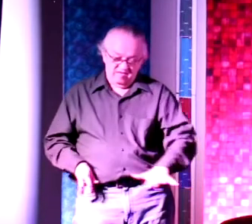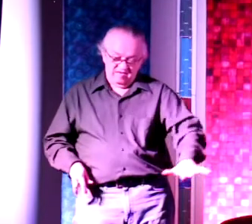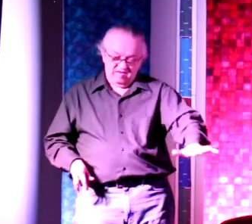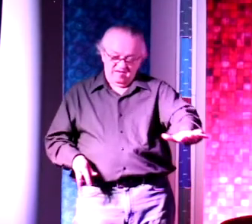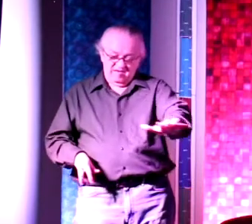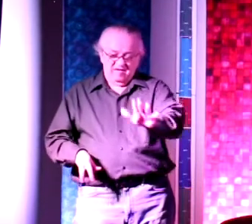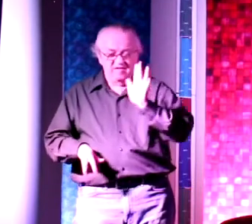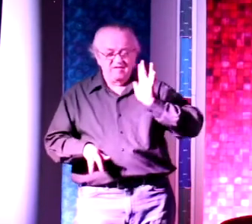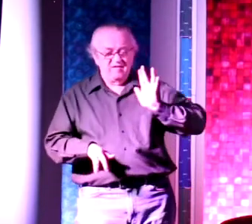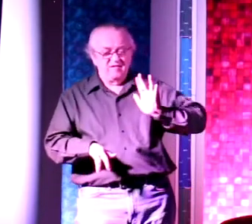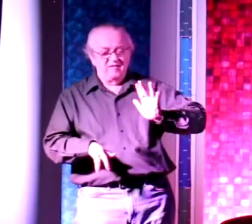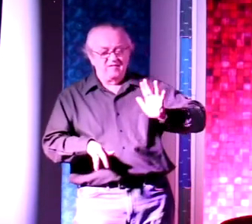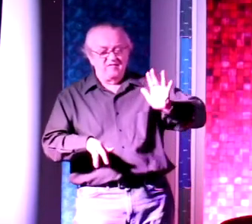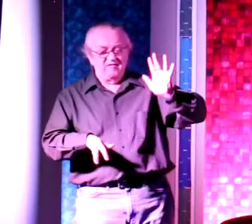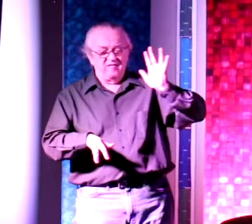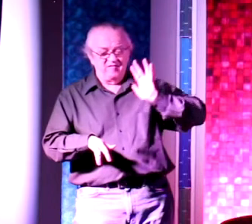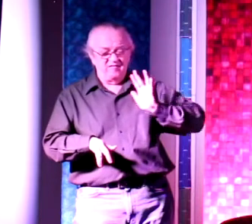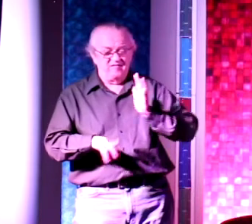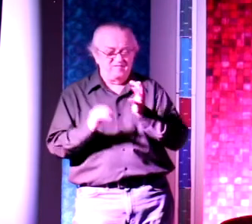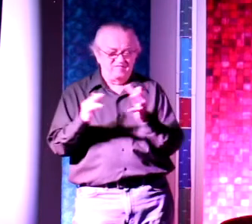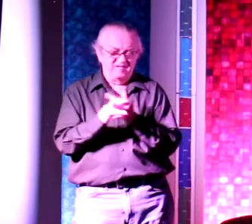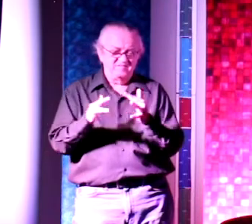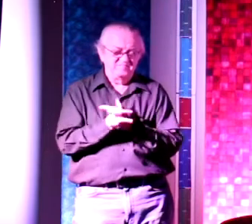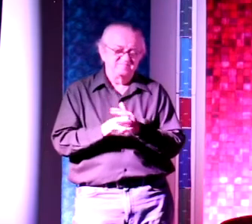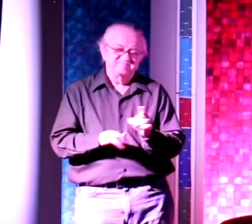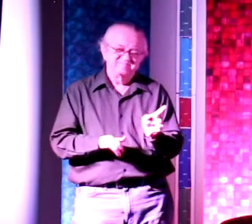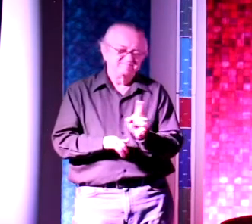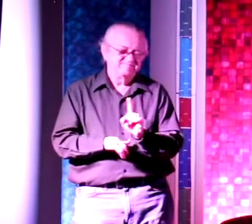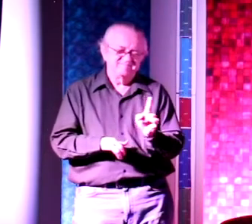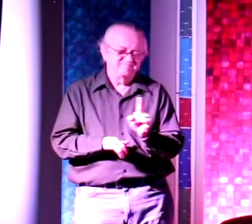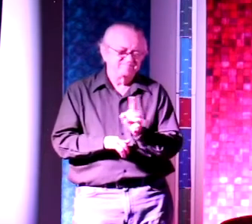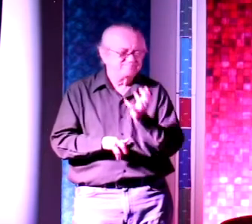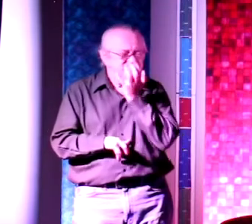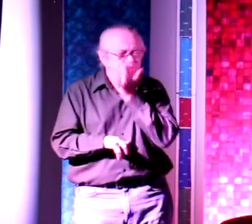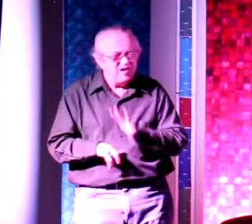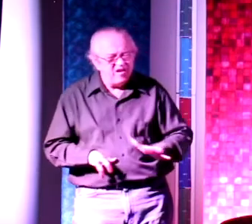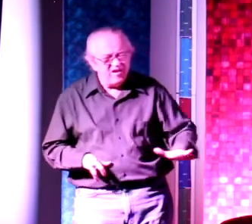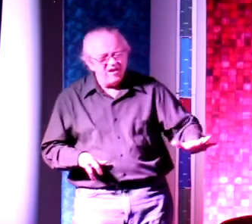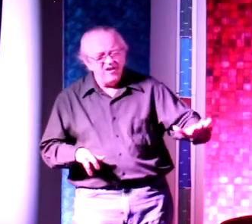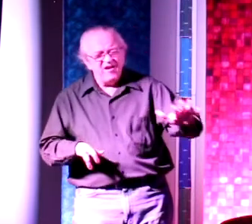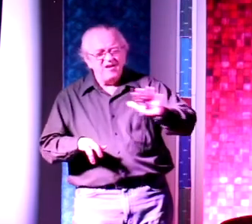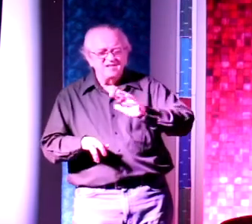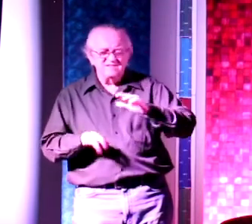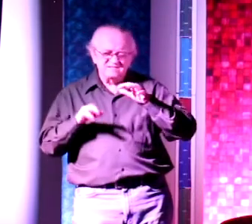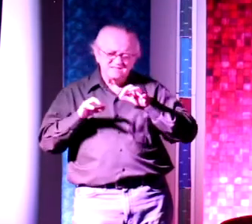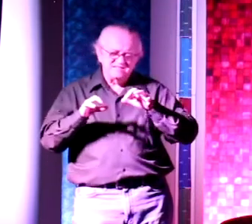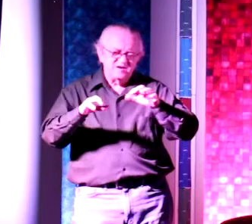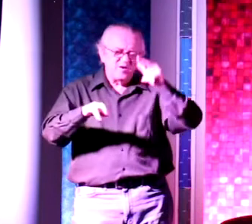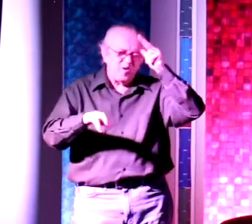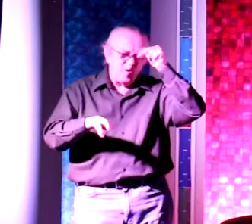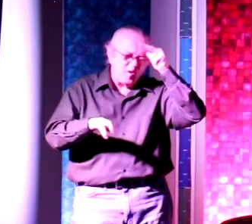pasture field 200 years ago. It was filled with horses. It was a horse field on a horse farm.